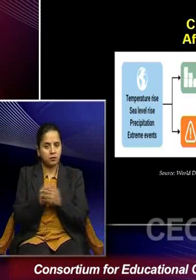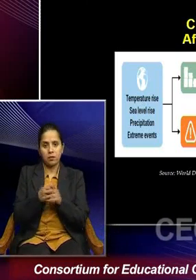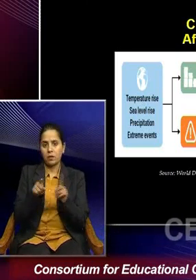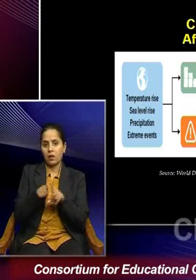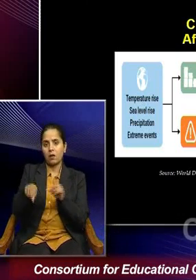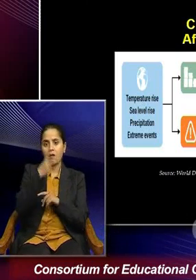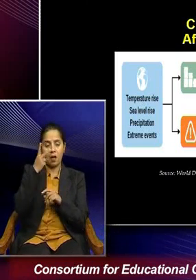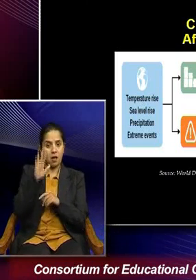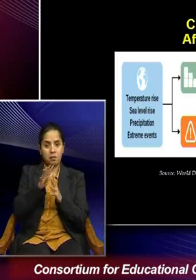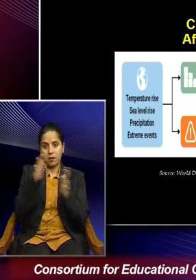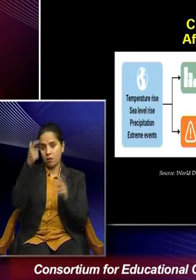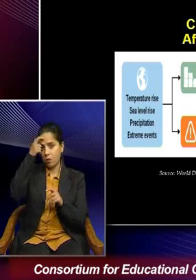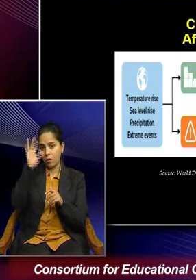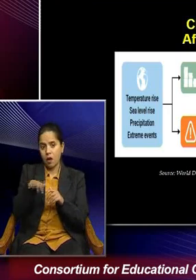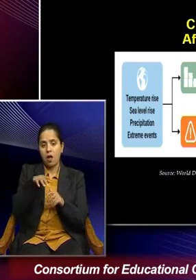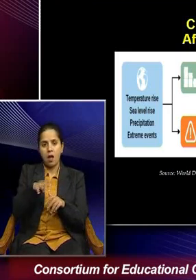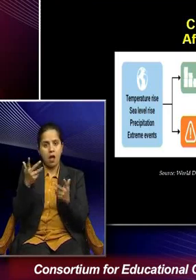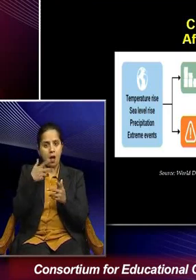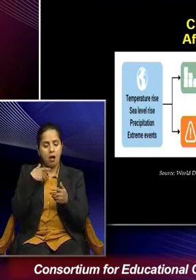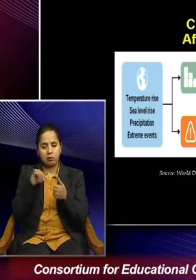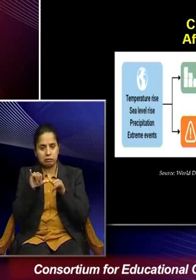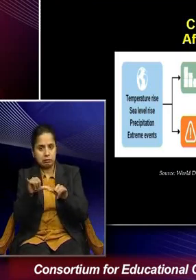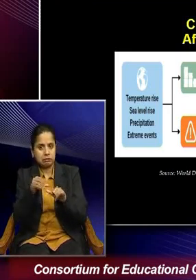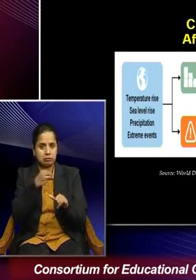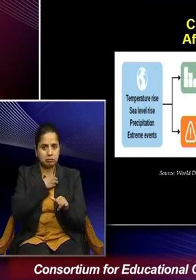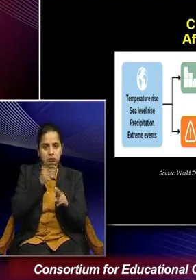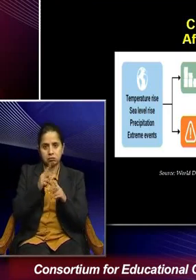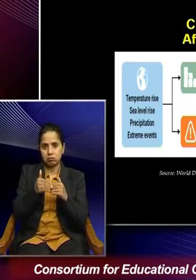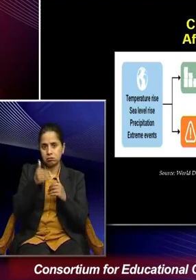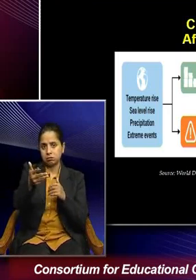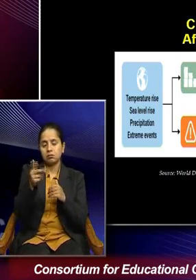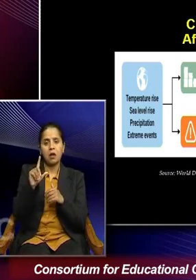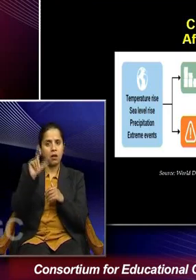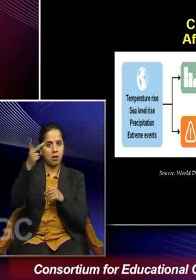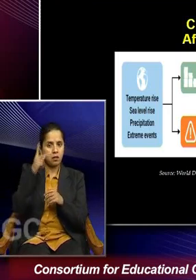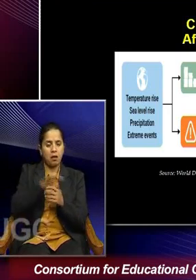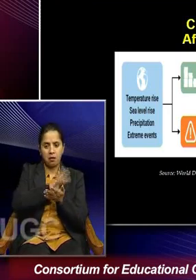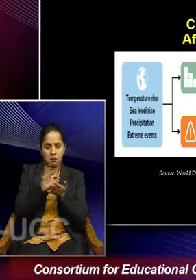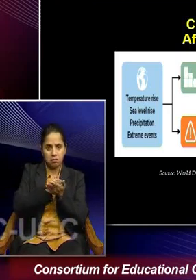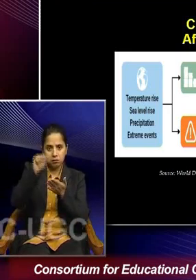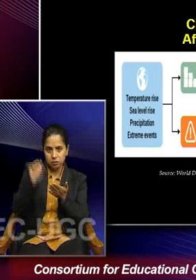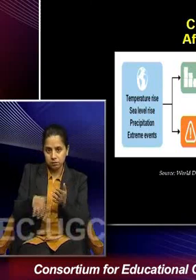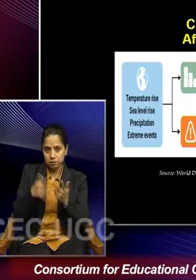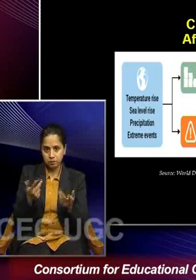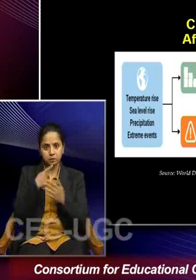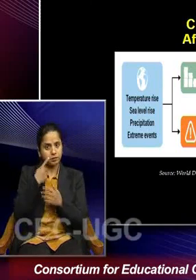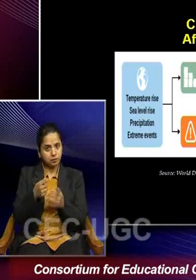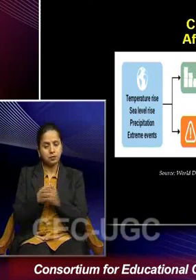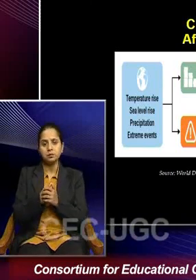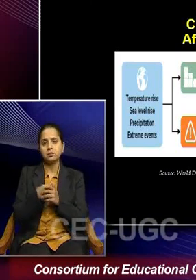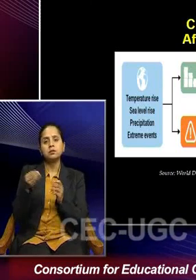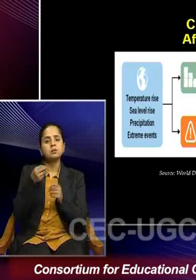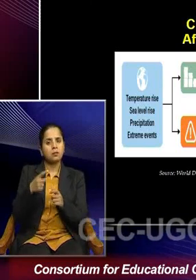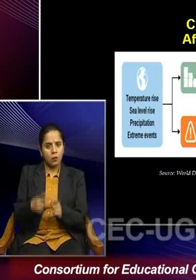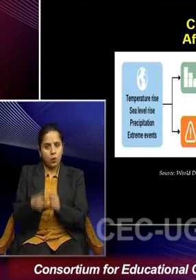huge stress also on habitation in settlements are also inundated, destroyed, you know. So, the